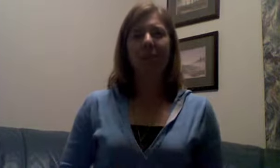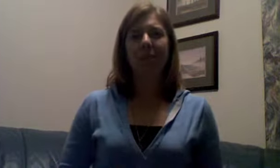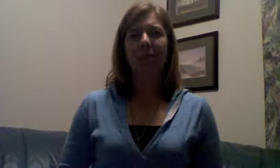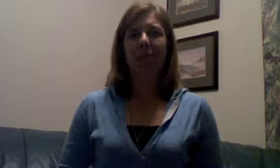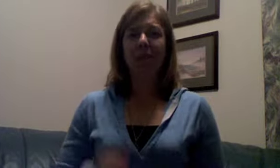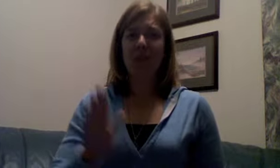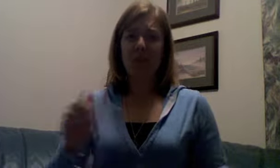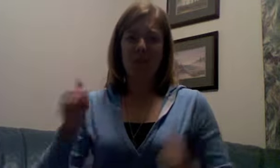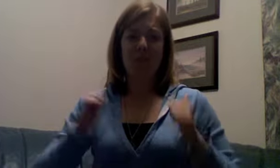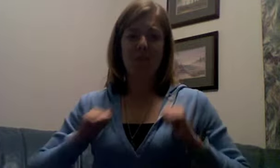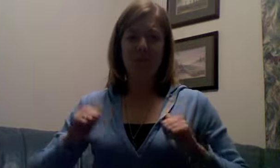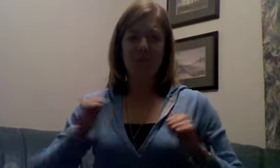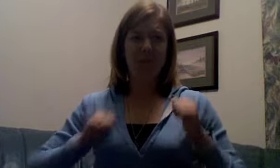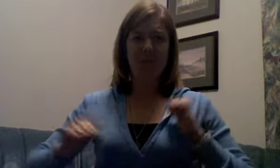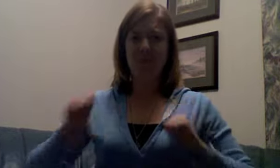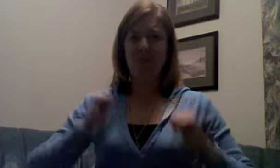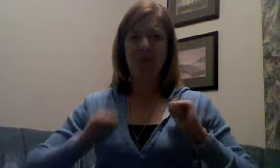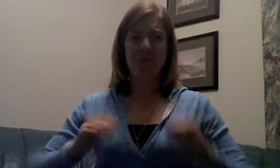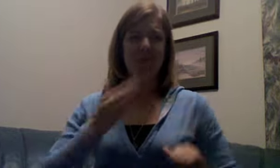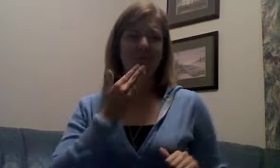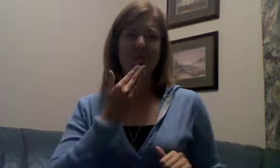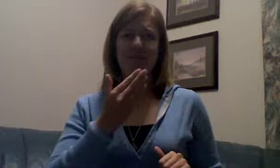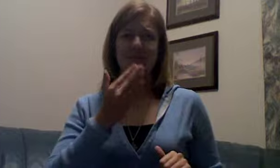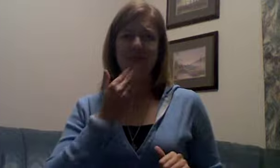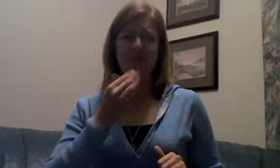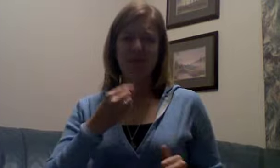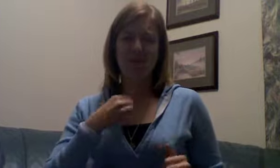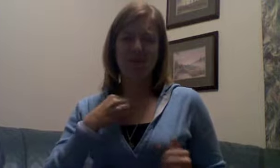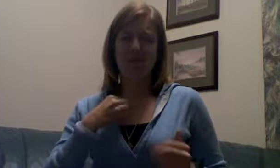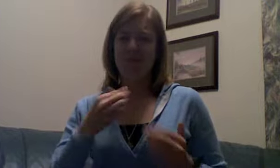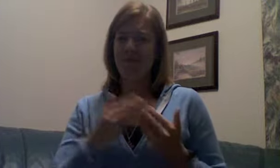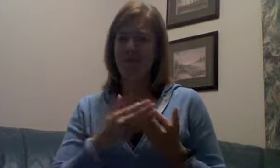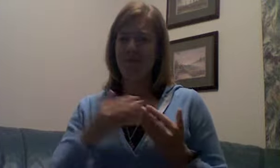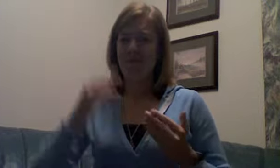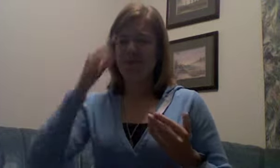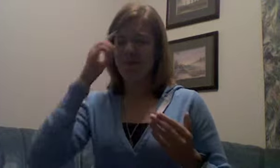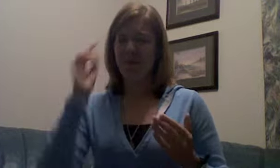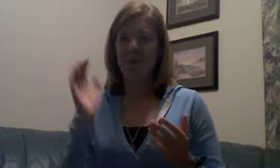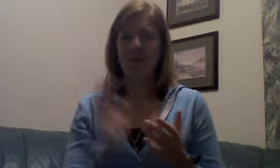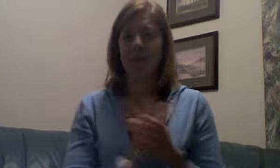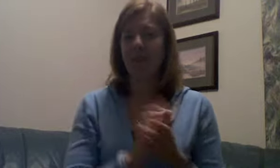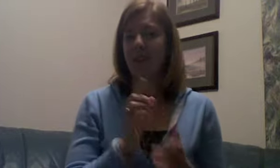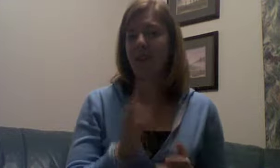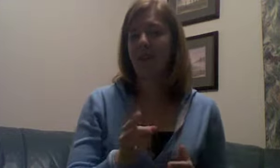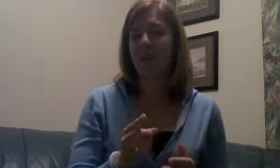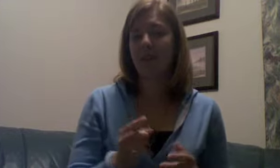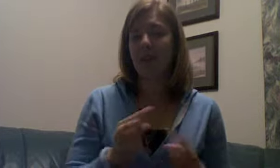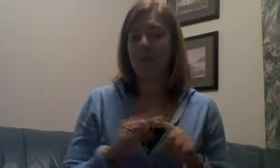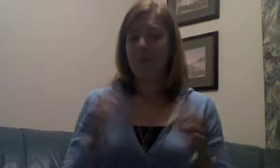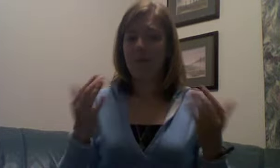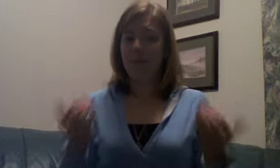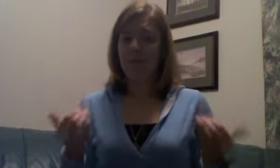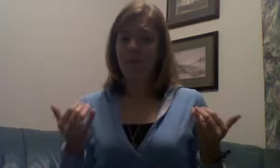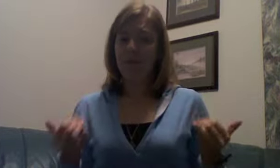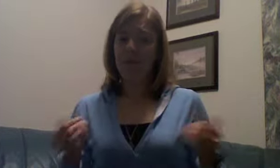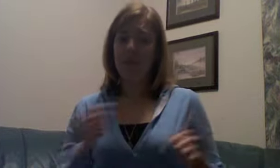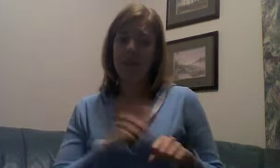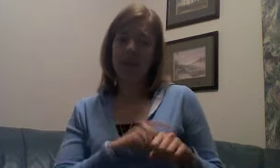but you put on quite a show, really had me going, now it's time